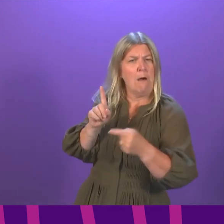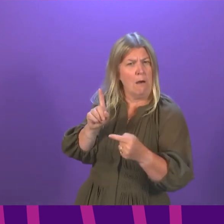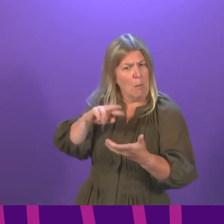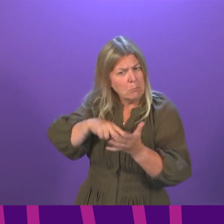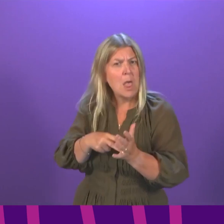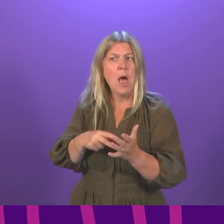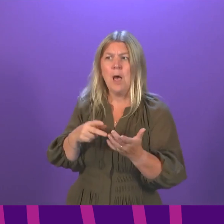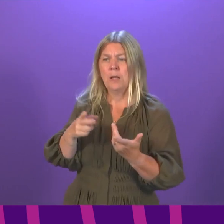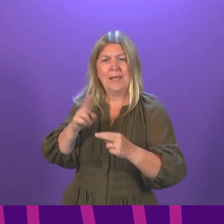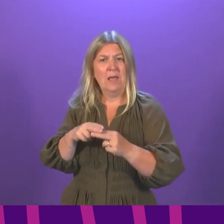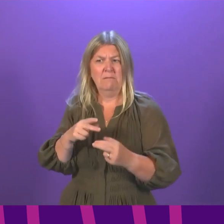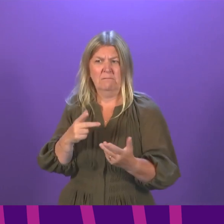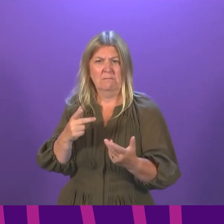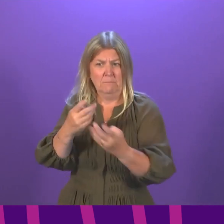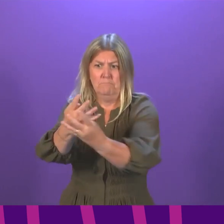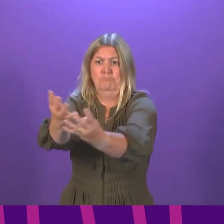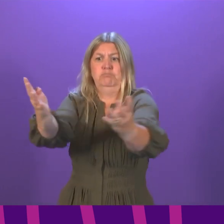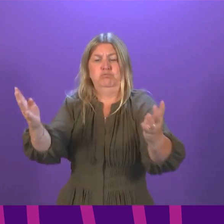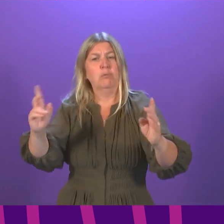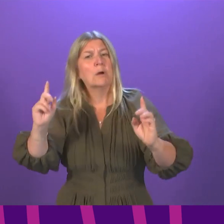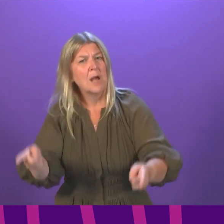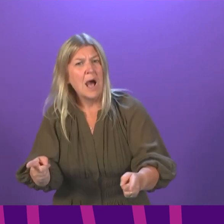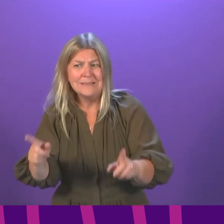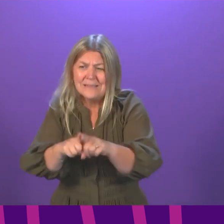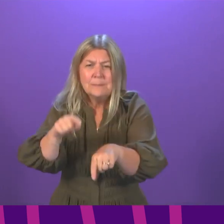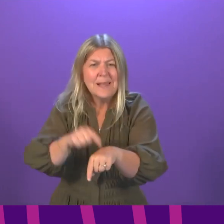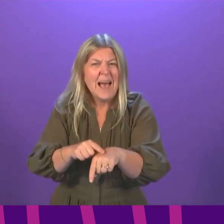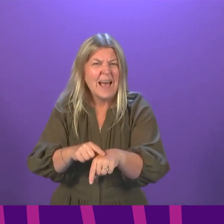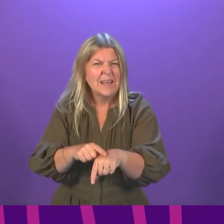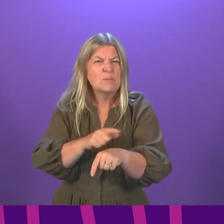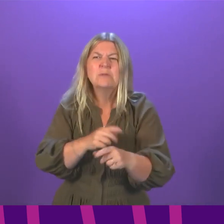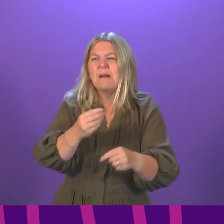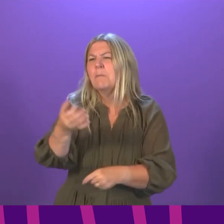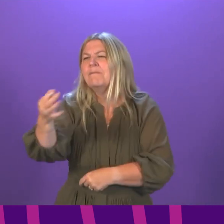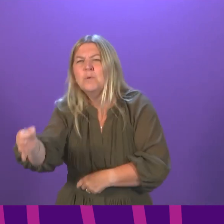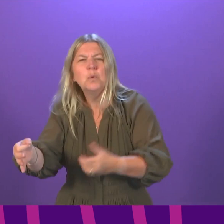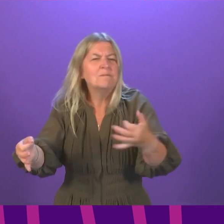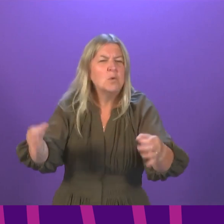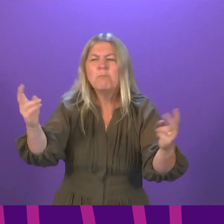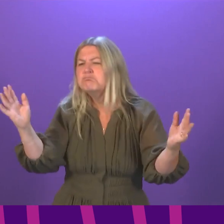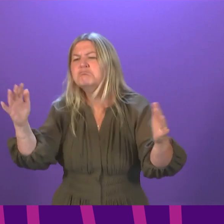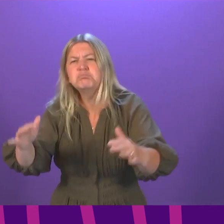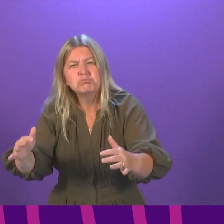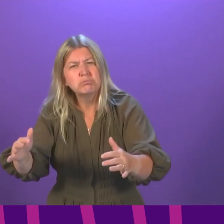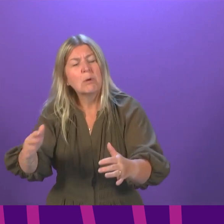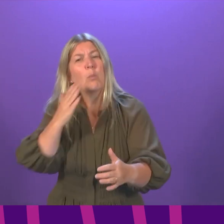if their whole class will be able to attend at the same time? When will guidance for our colleges and universities be available?